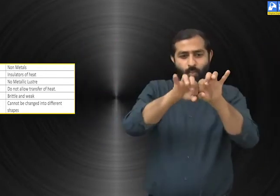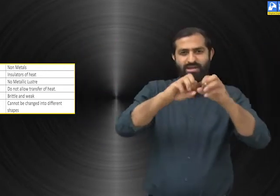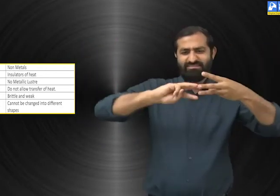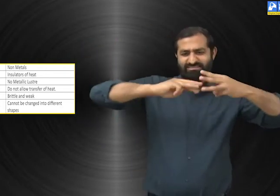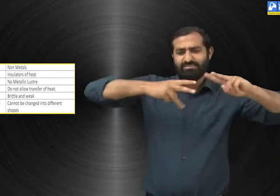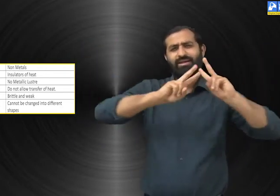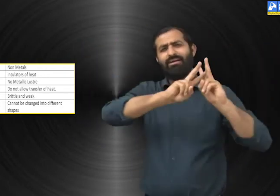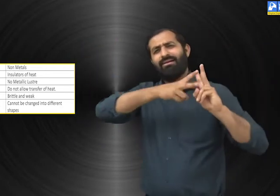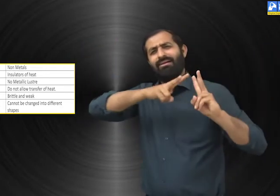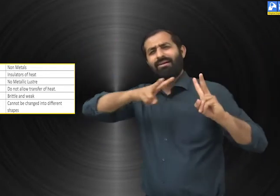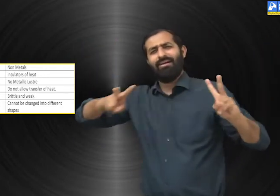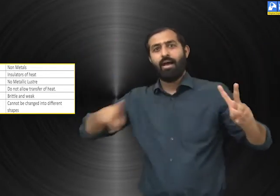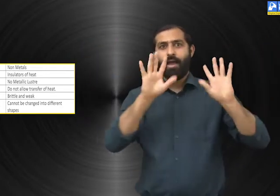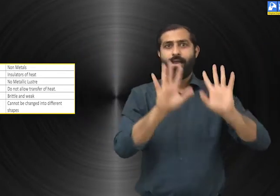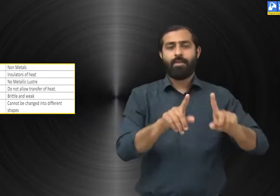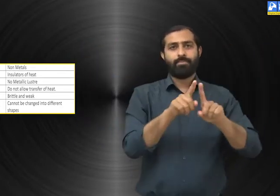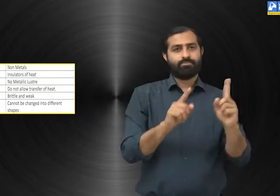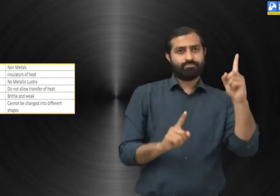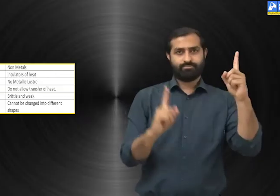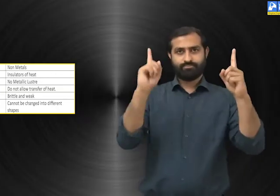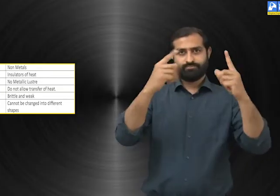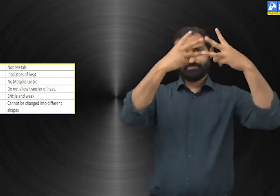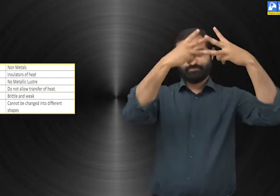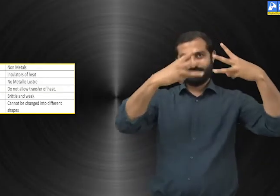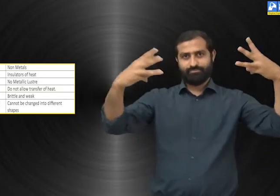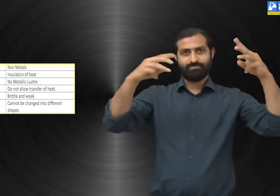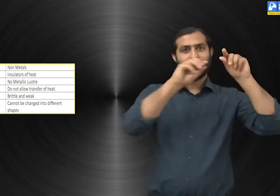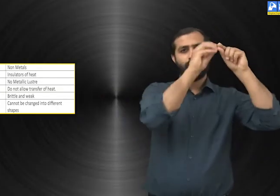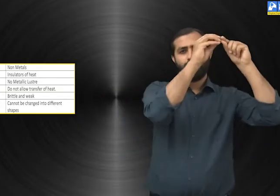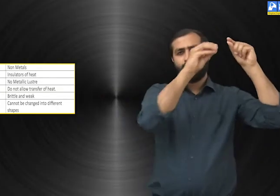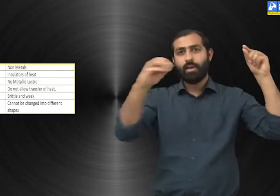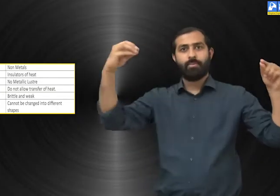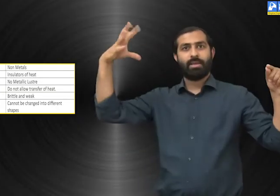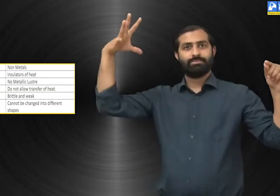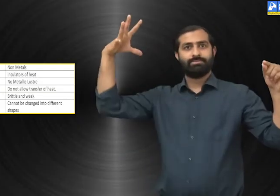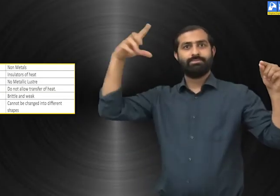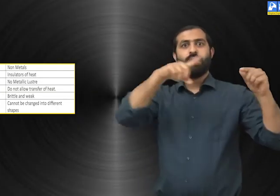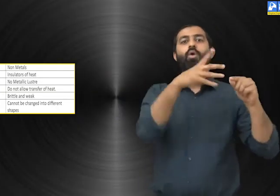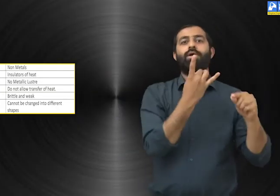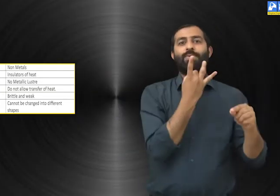carry electric current. The electrical wires are made up of metals.